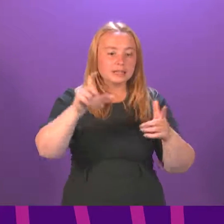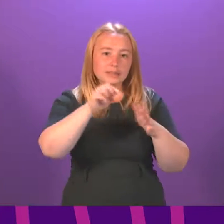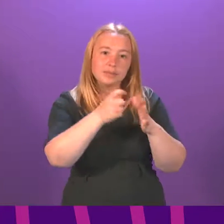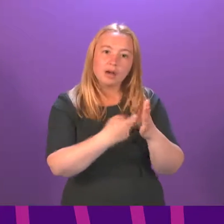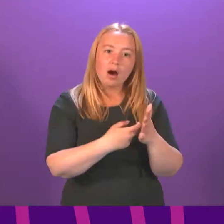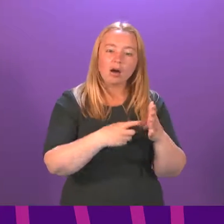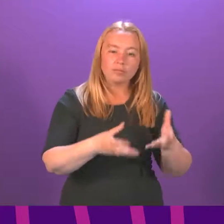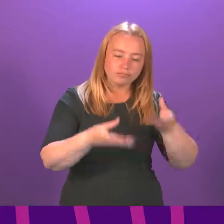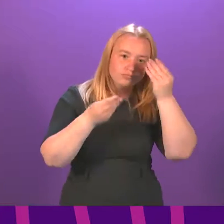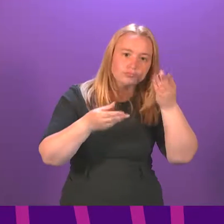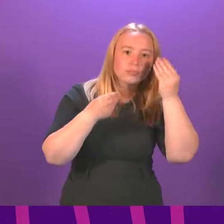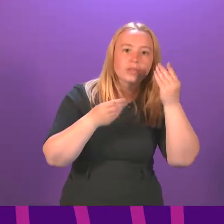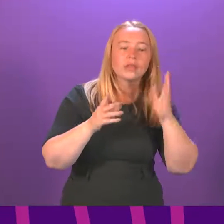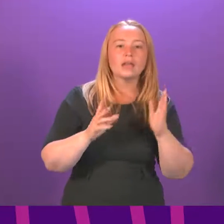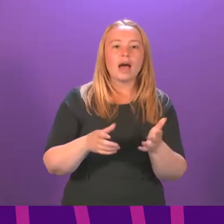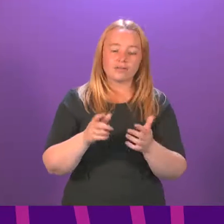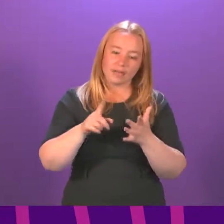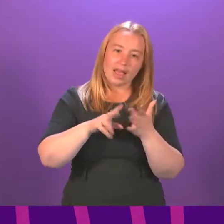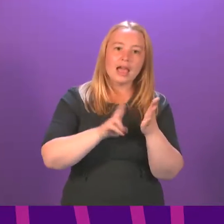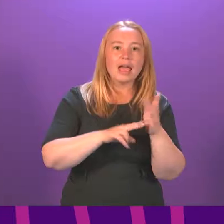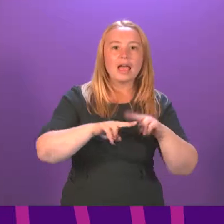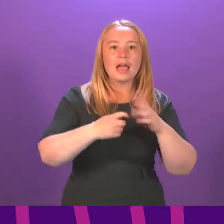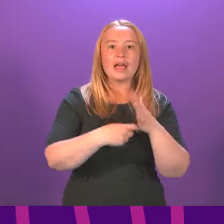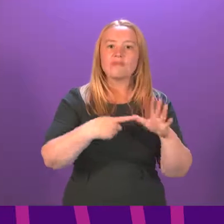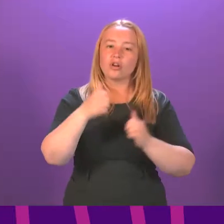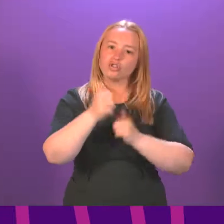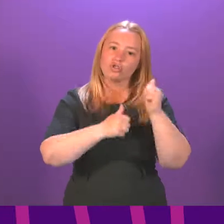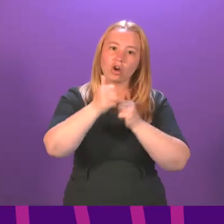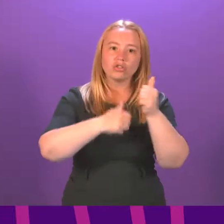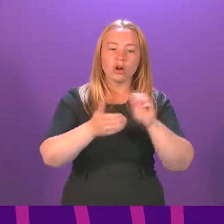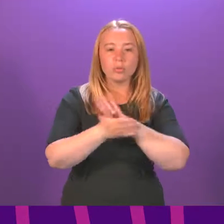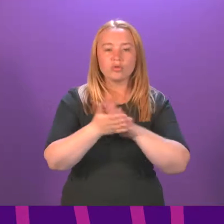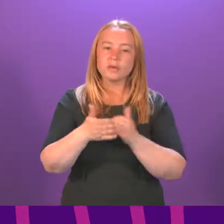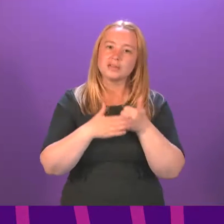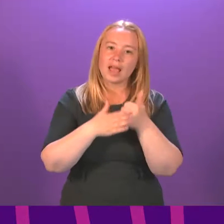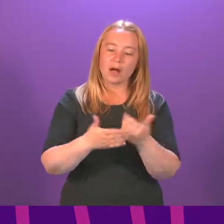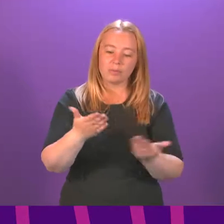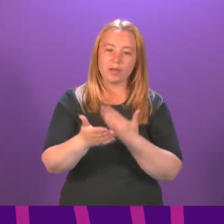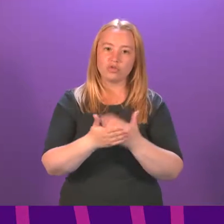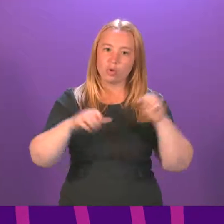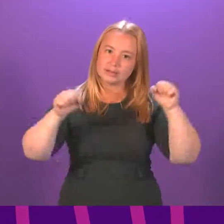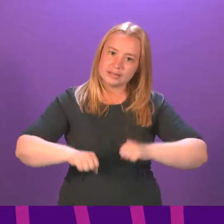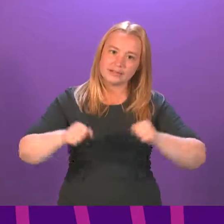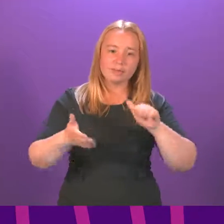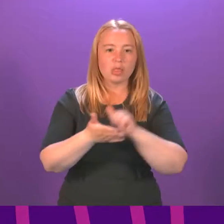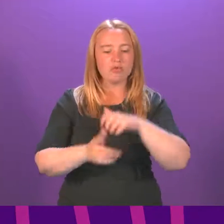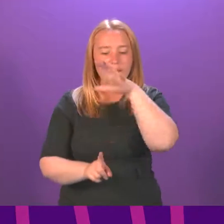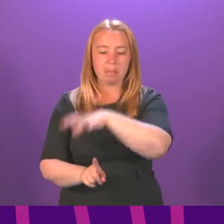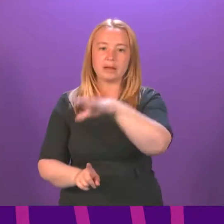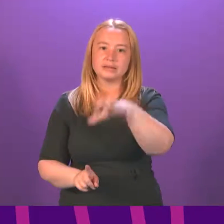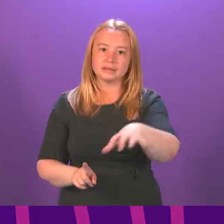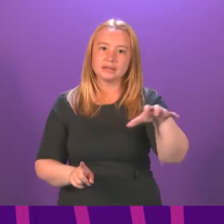existing infrastructure and local knowledge to assist communities in the effective placement and management of defibrillators.